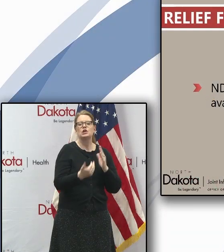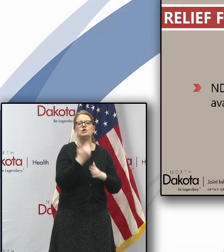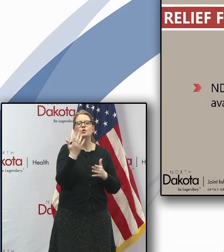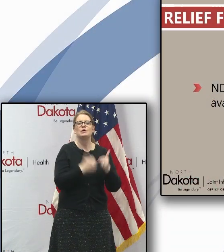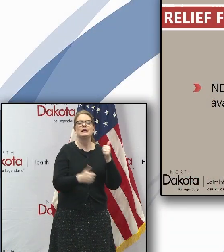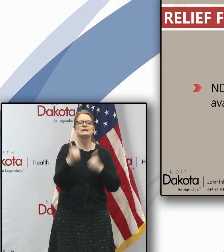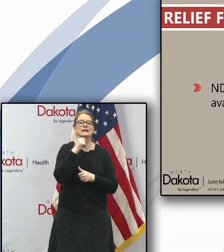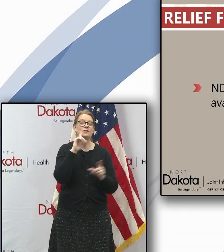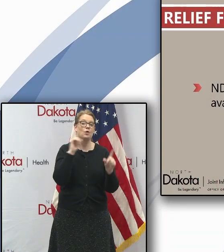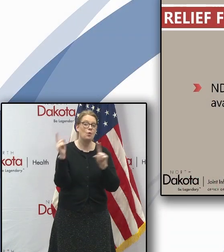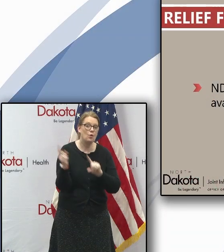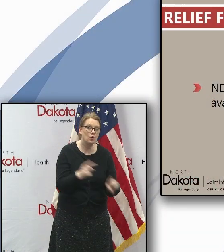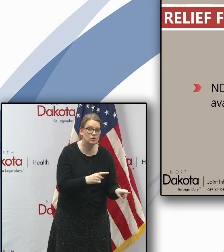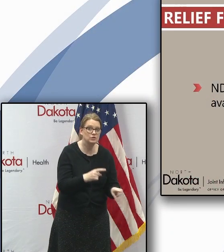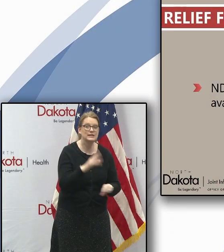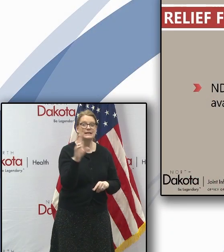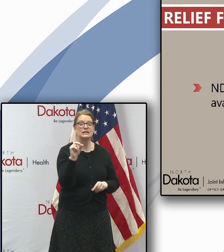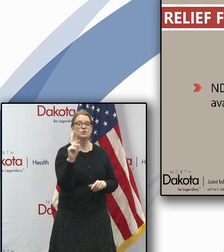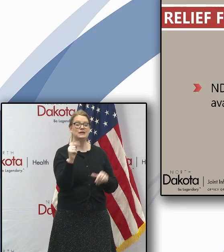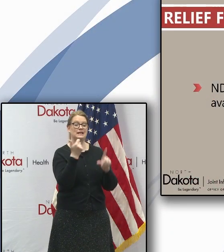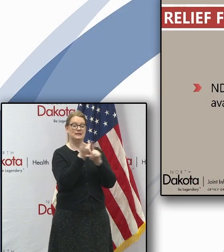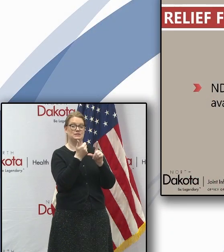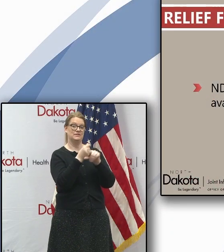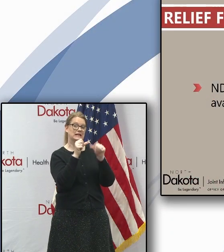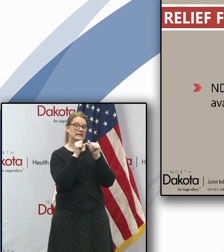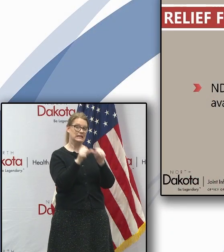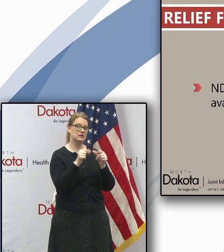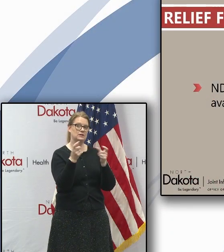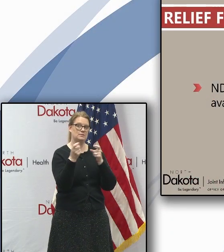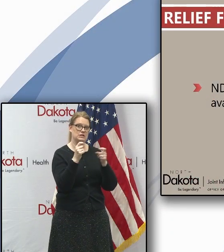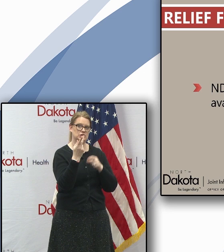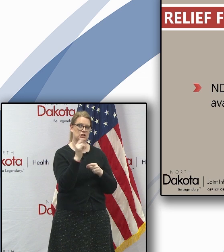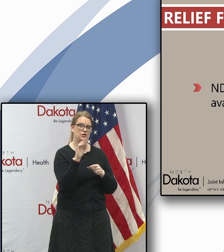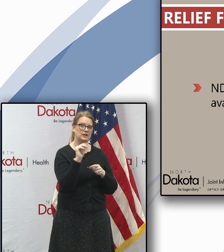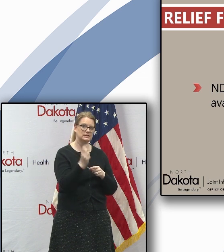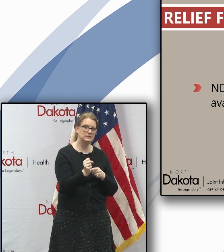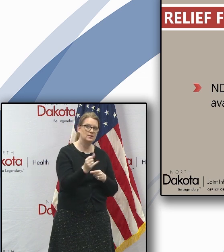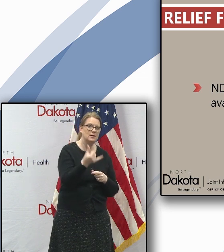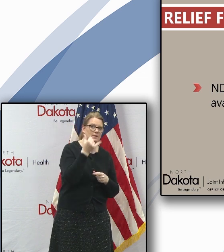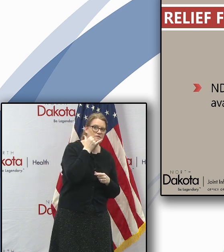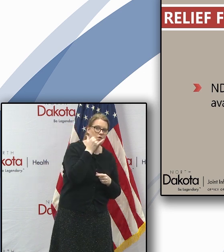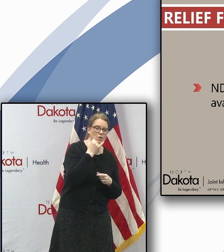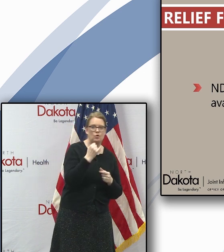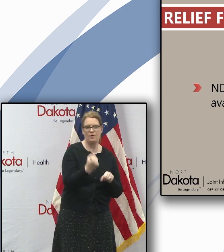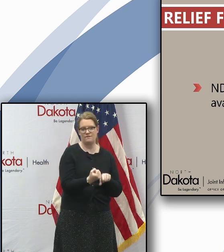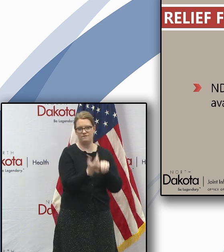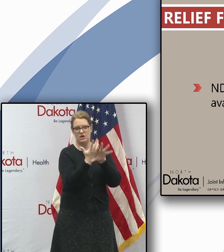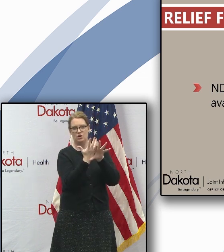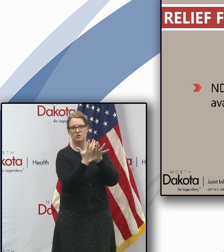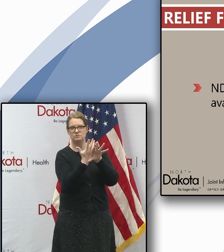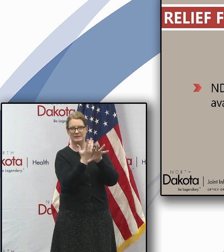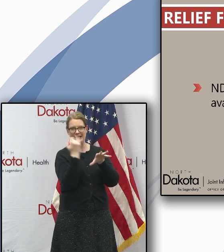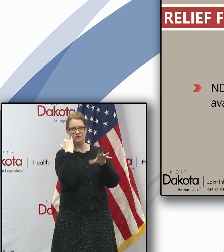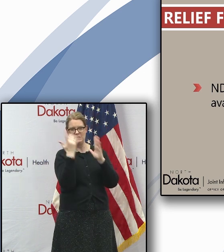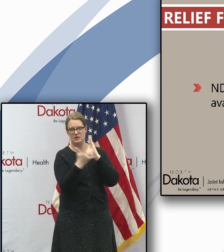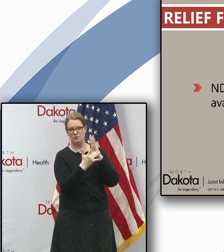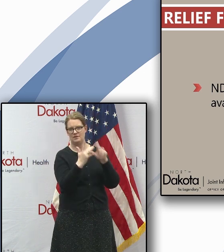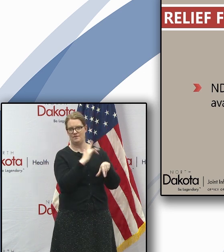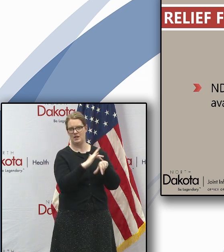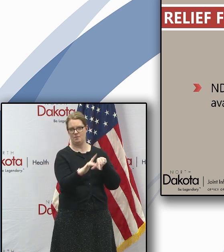order enables dot to continue these administrative hearings by telephone or by video conference if the appropriate technology is available